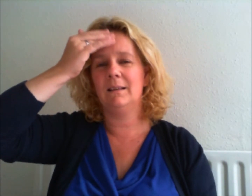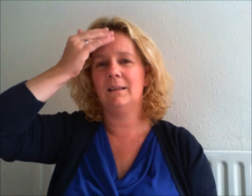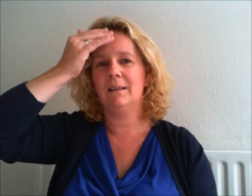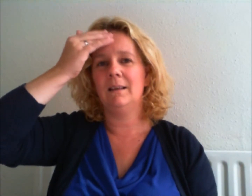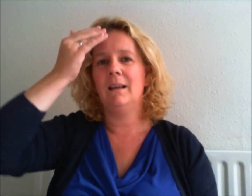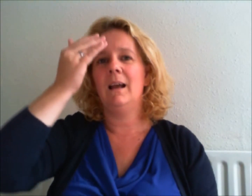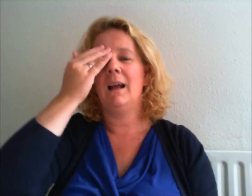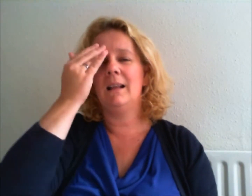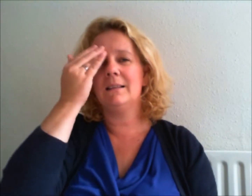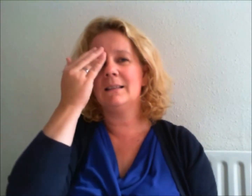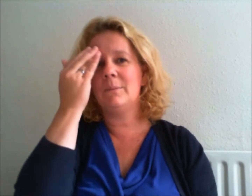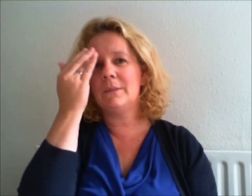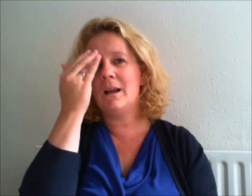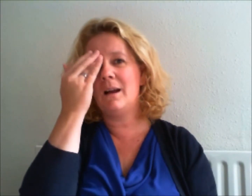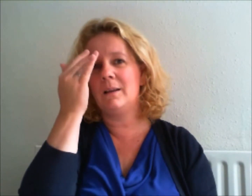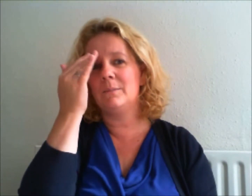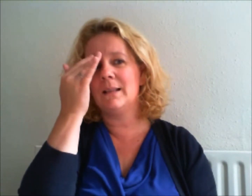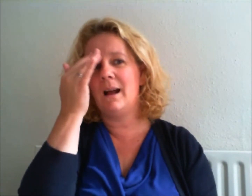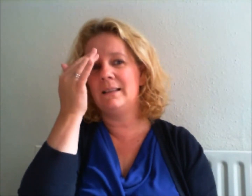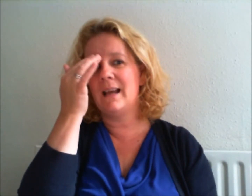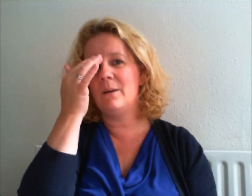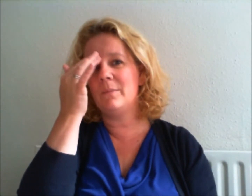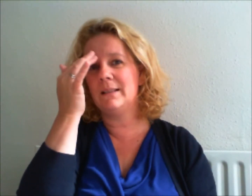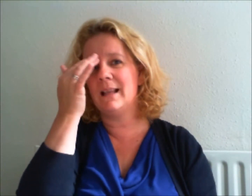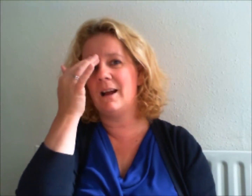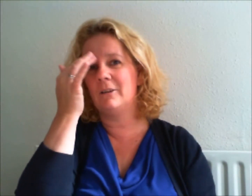And sometimes I doubt myself.